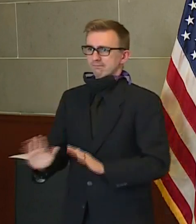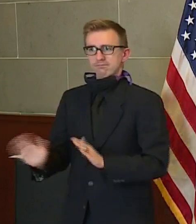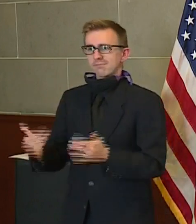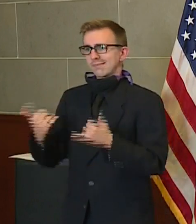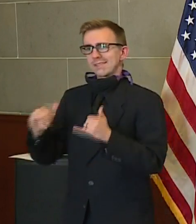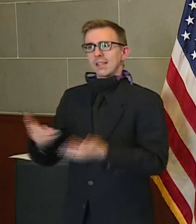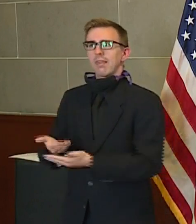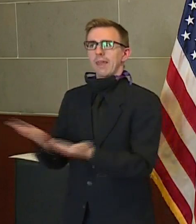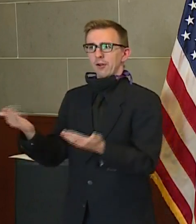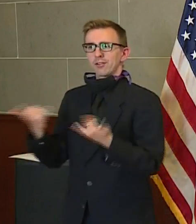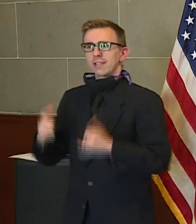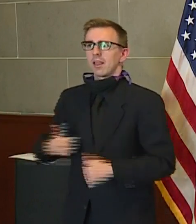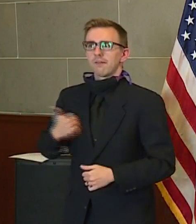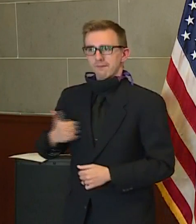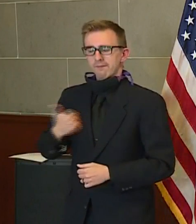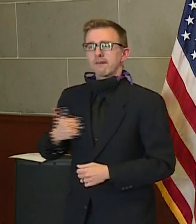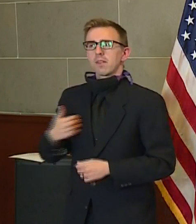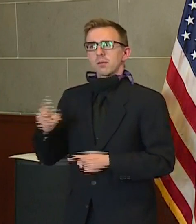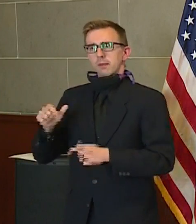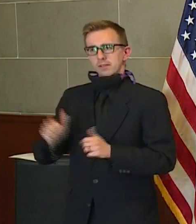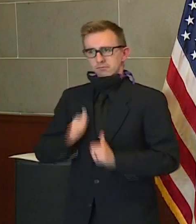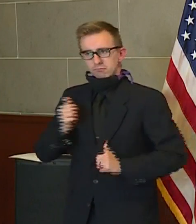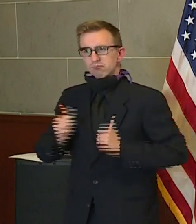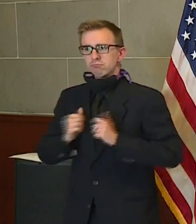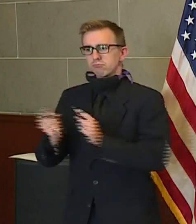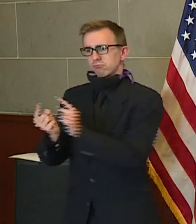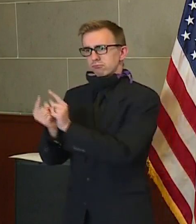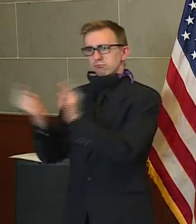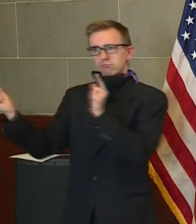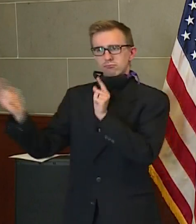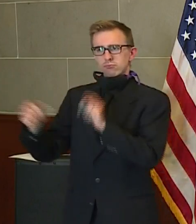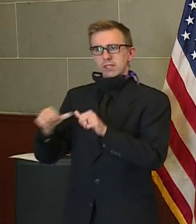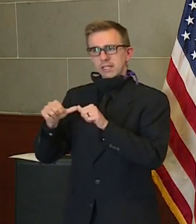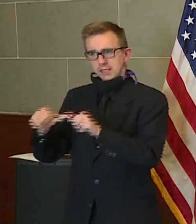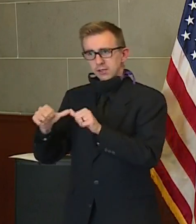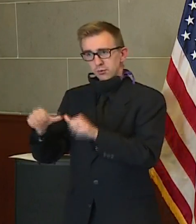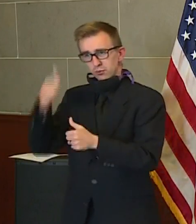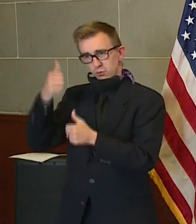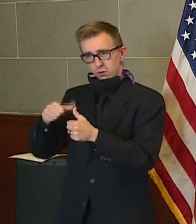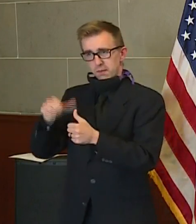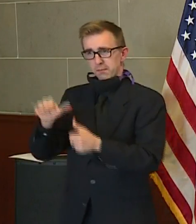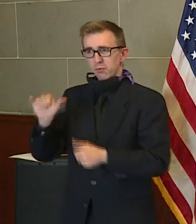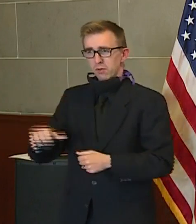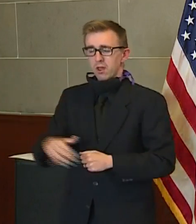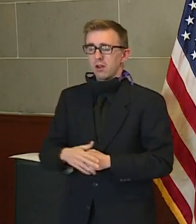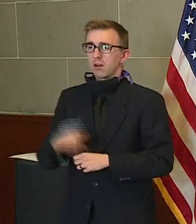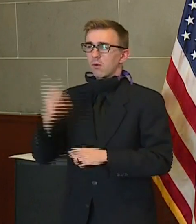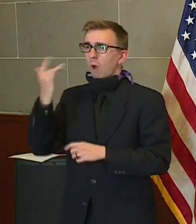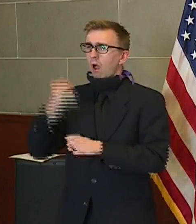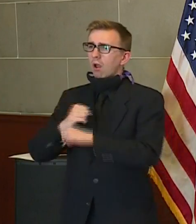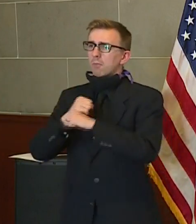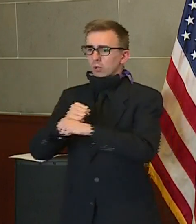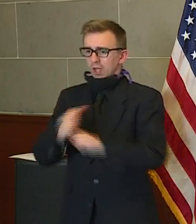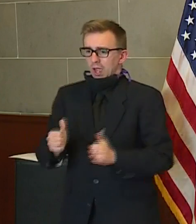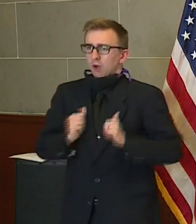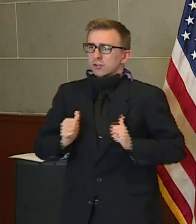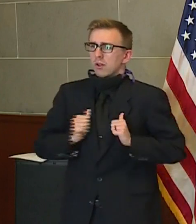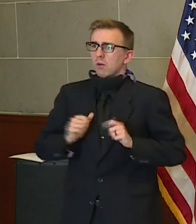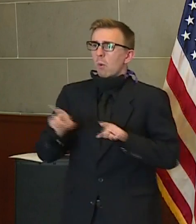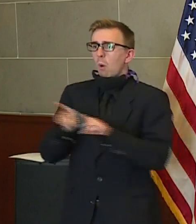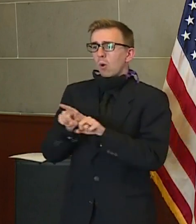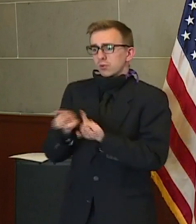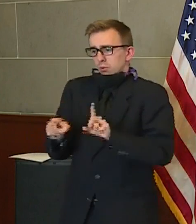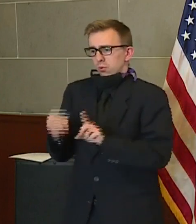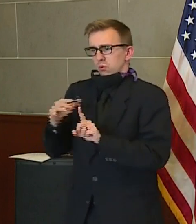continue to be proactive and maintain social distancing to protect not only ourselves, but everyone